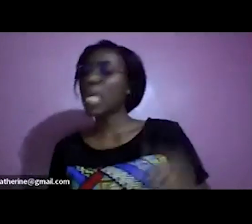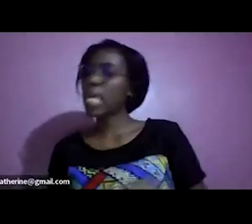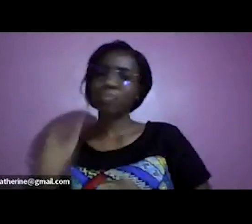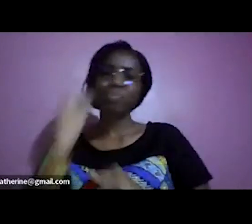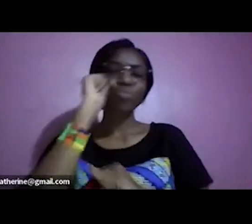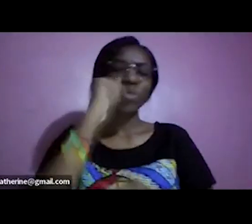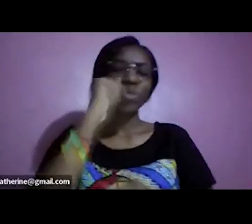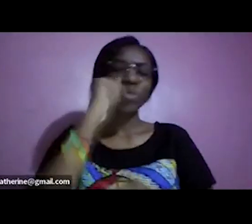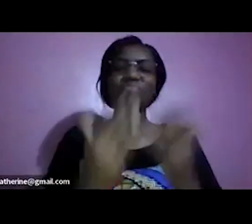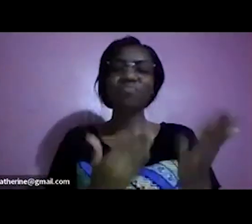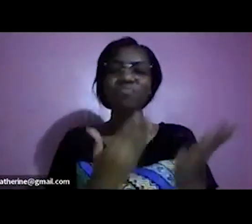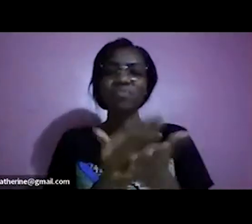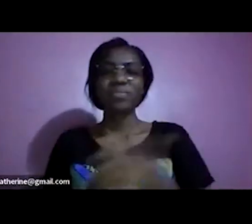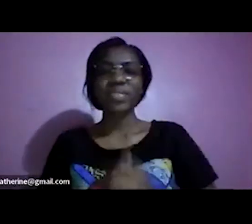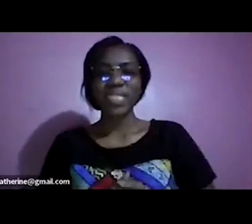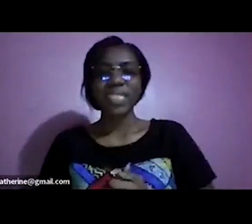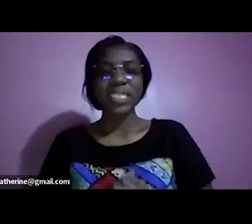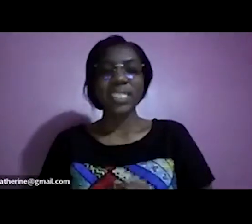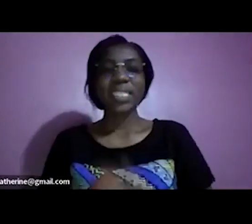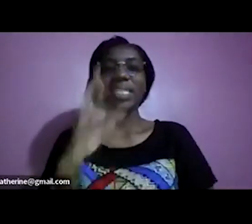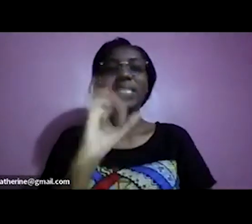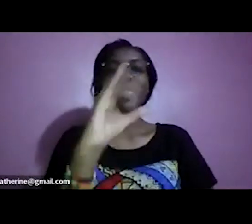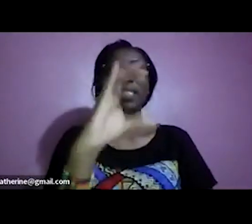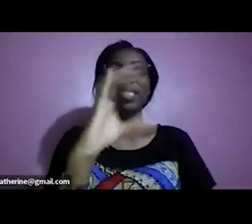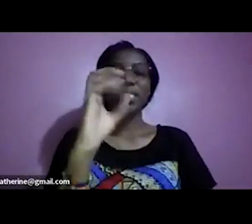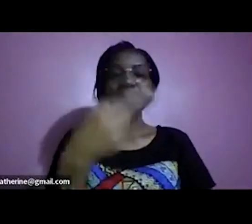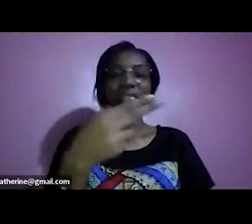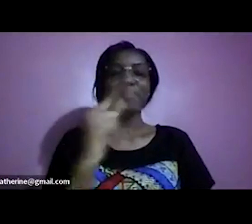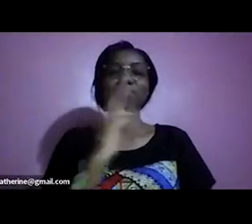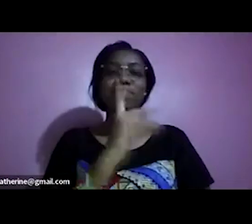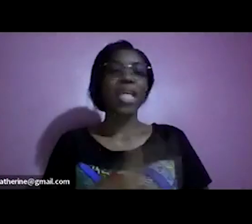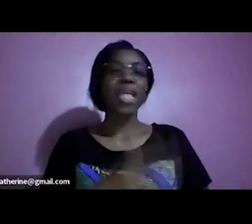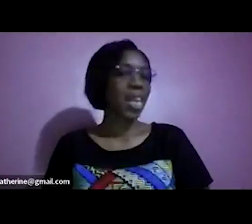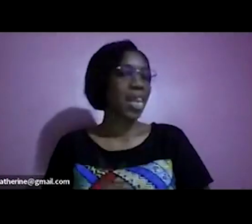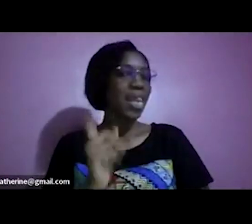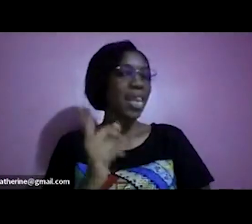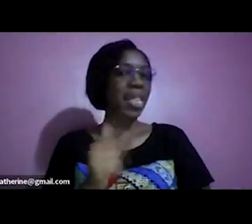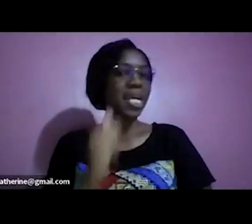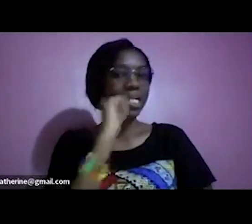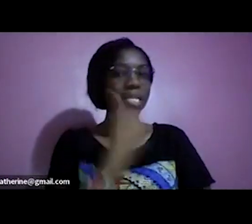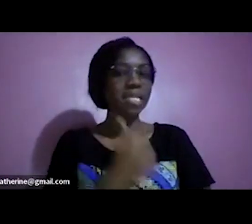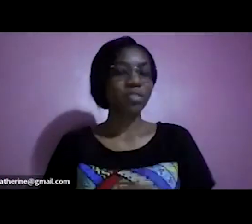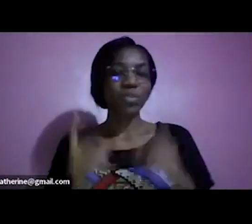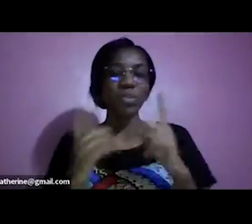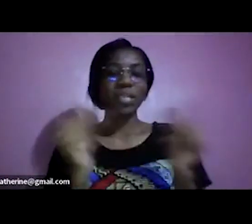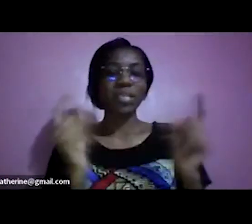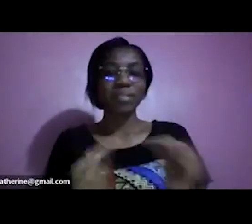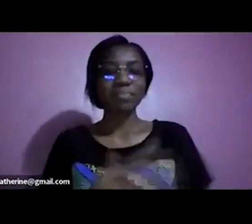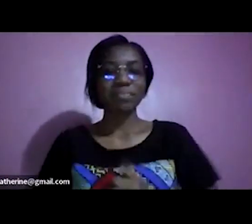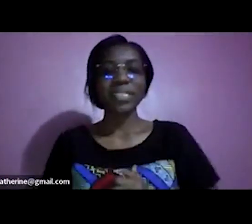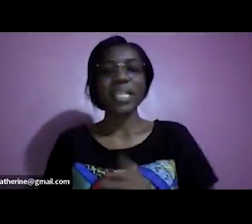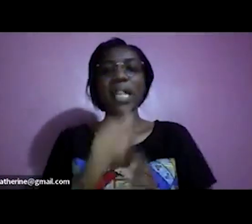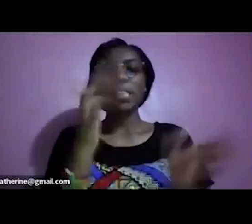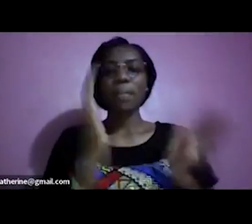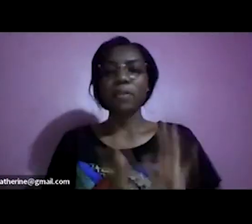bamboozle your richard says bamboozle your neighbors that one is a great one oh yes uh mike says in